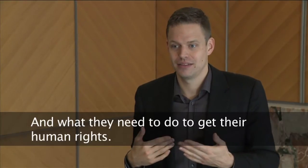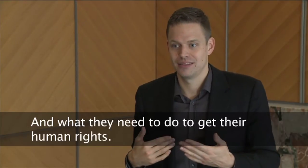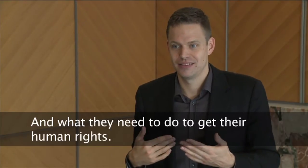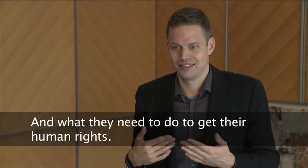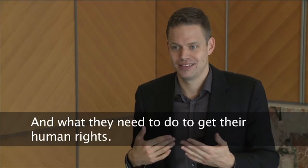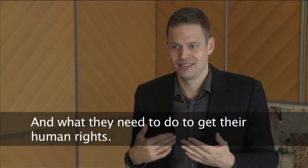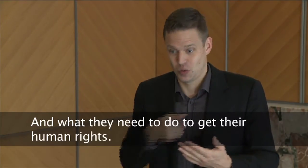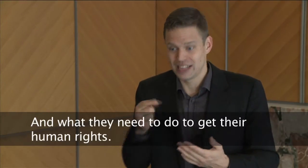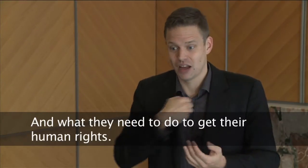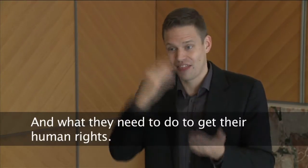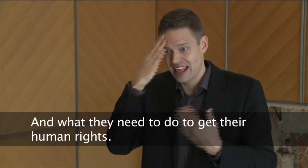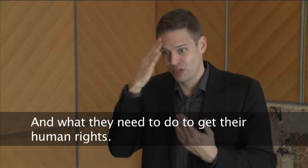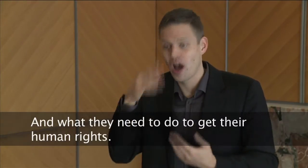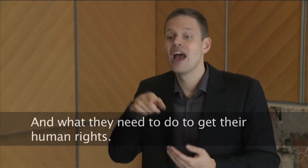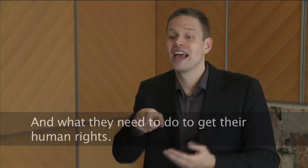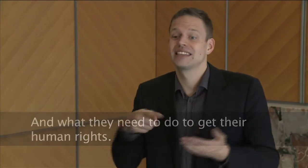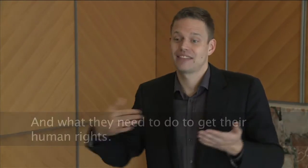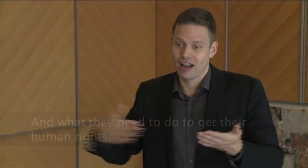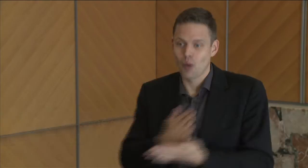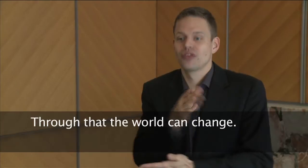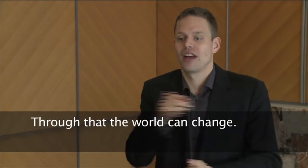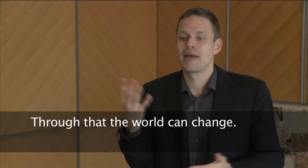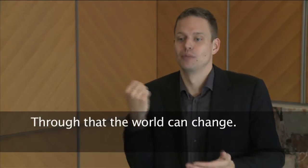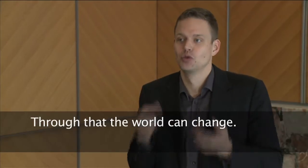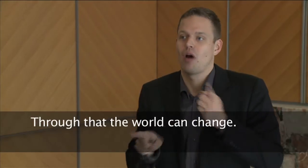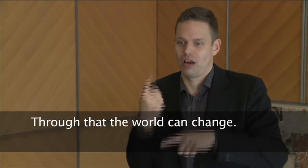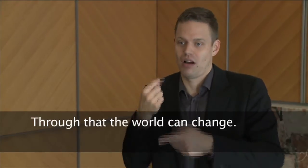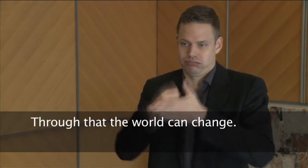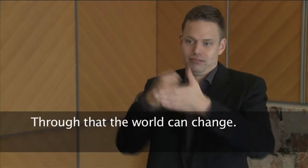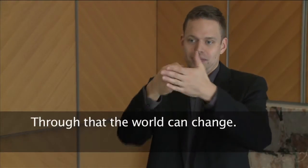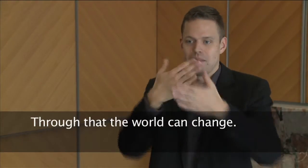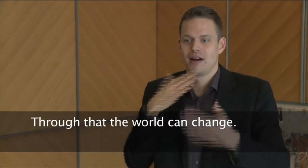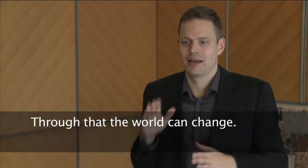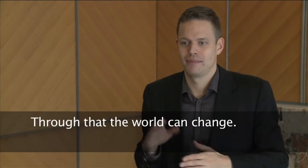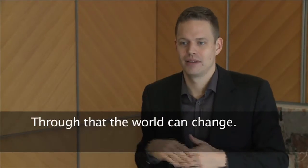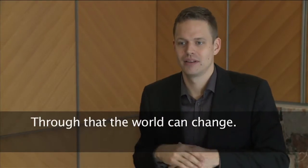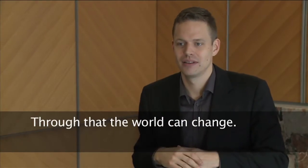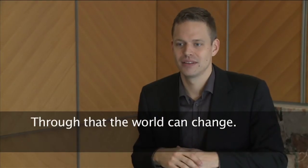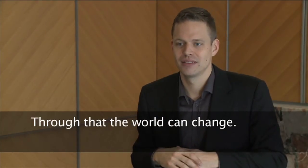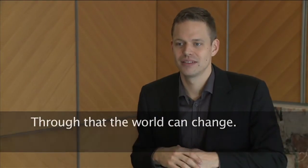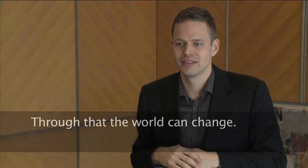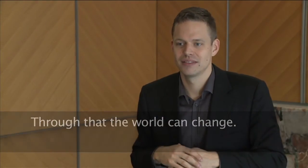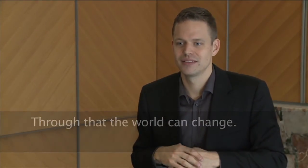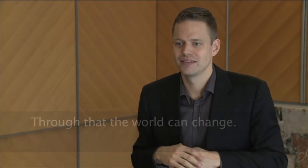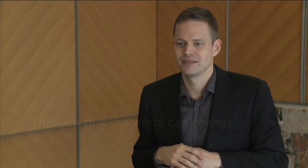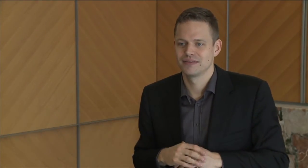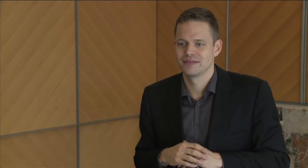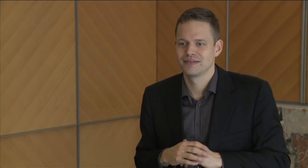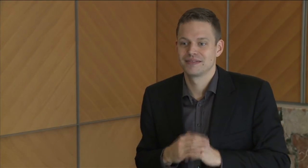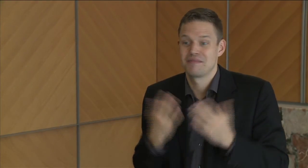need to do to get their human rights. So through that they can, the world can change and the situation